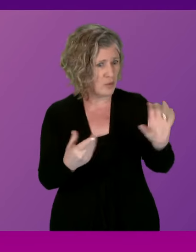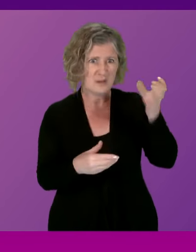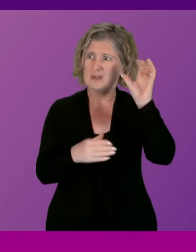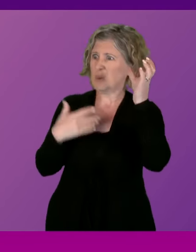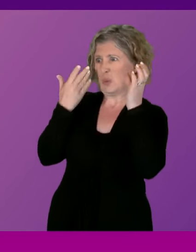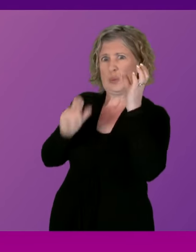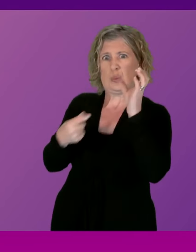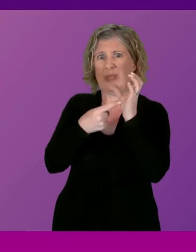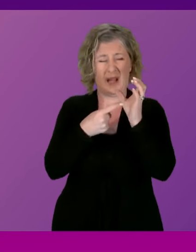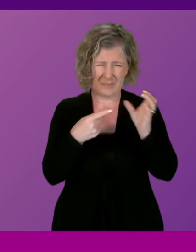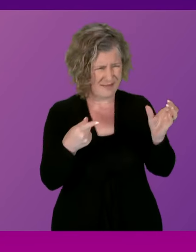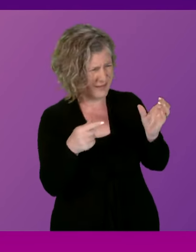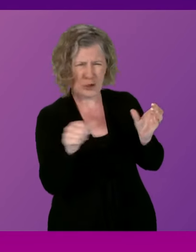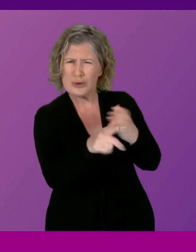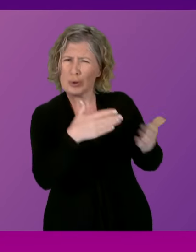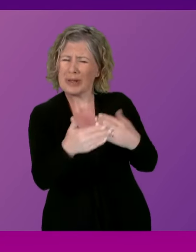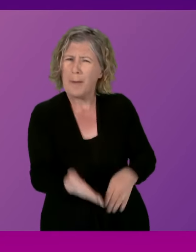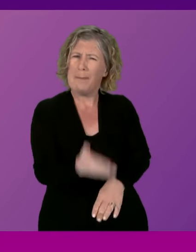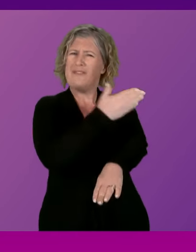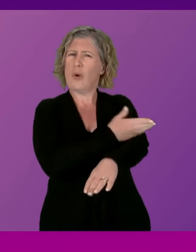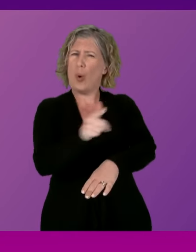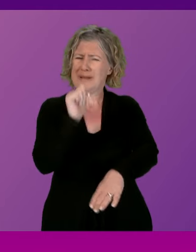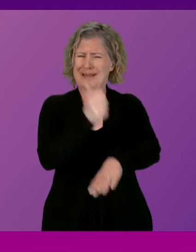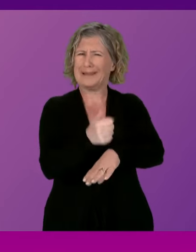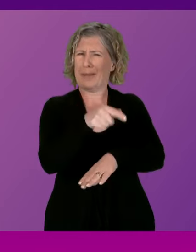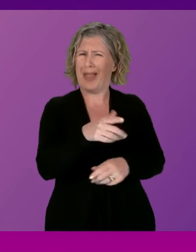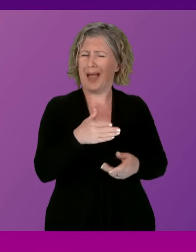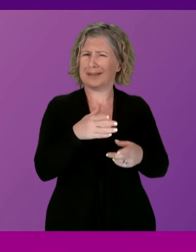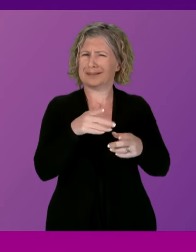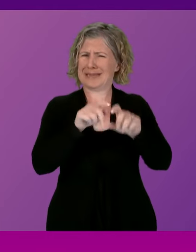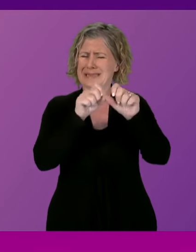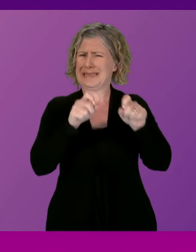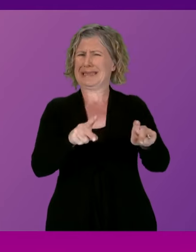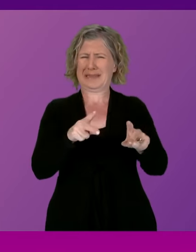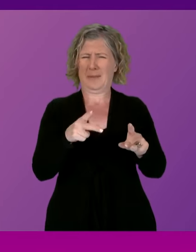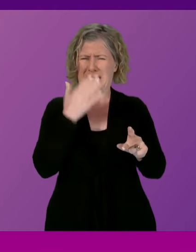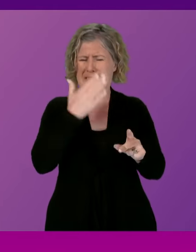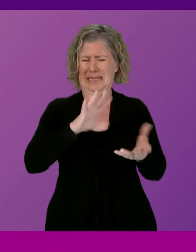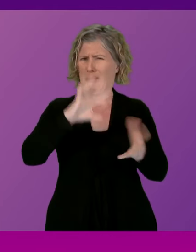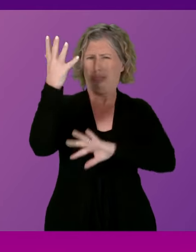out before introducing this botched scheme? First Minister.